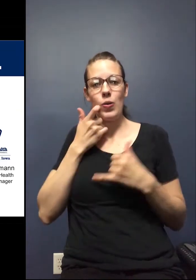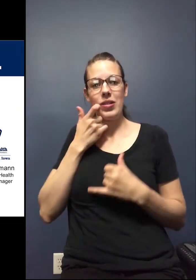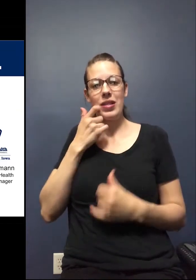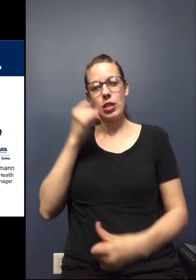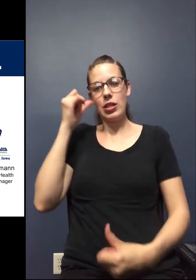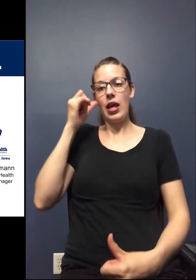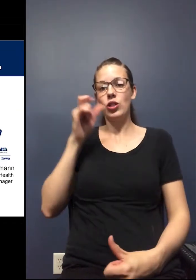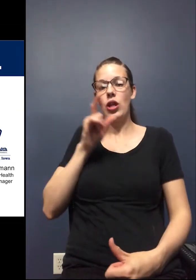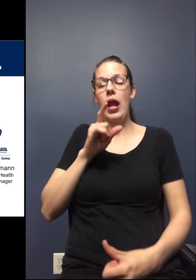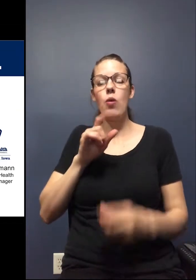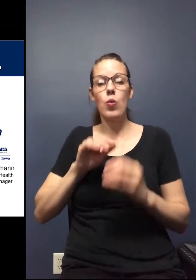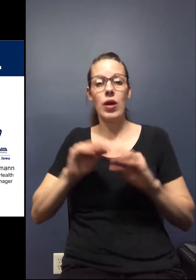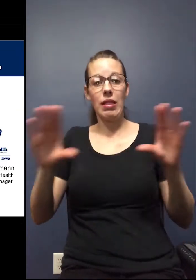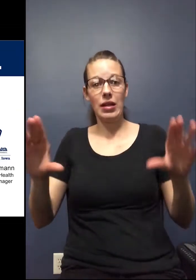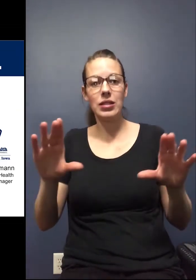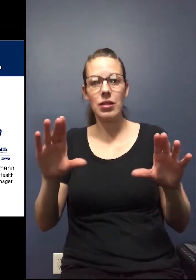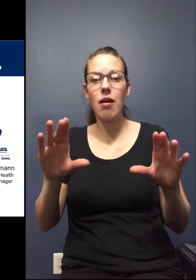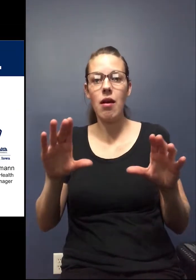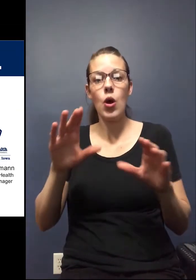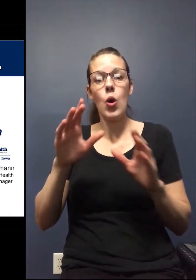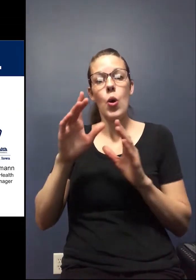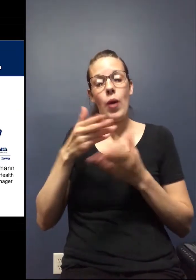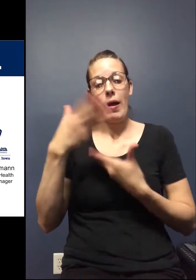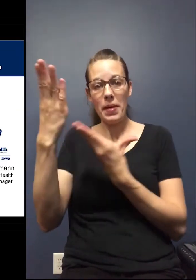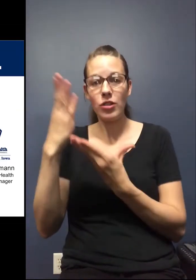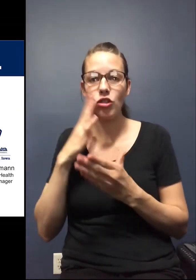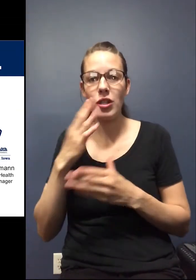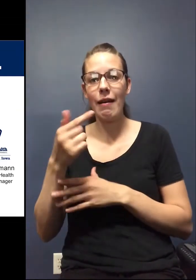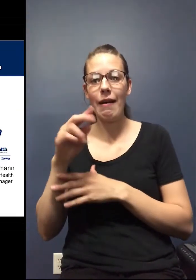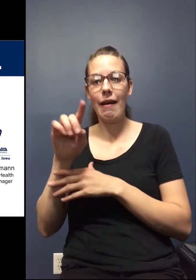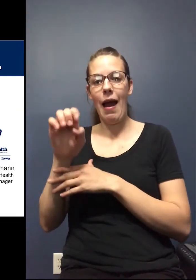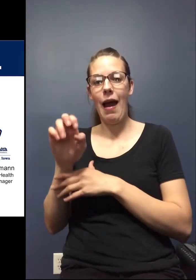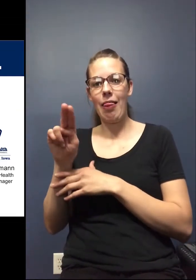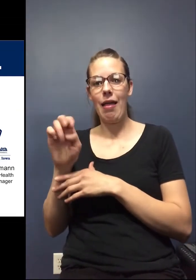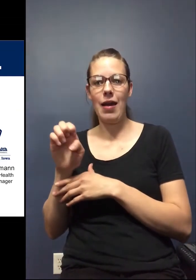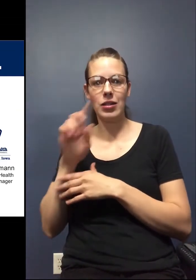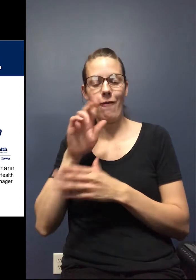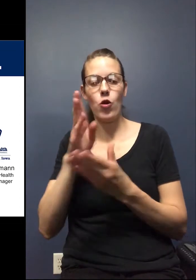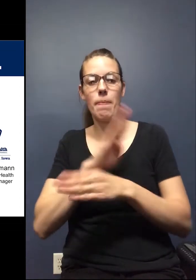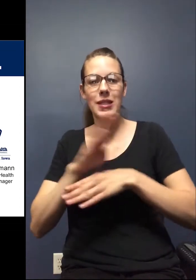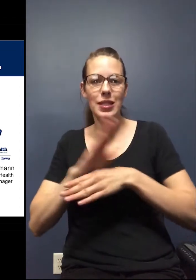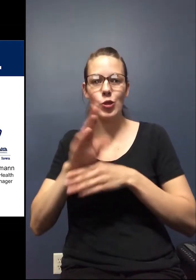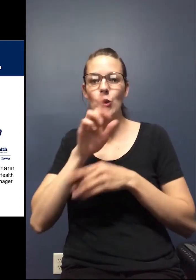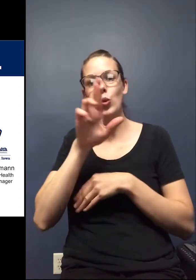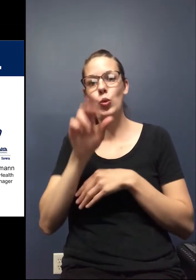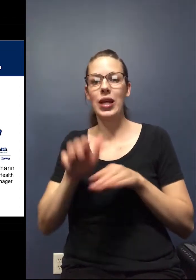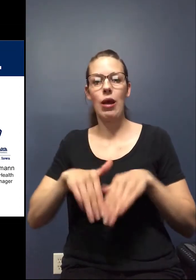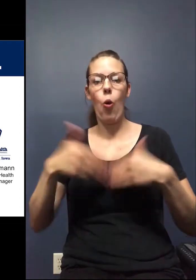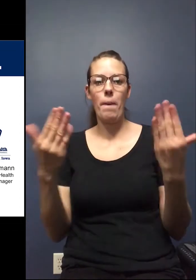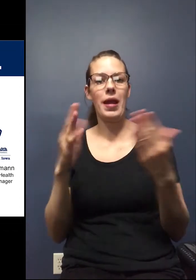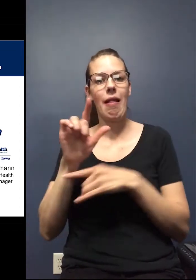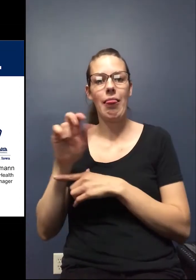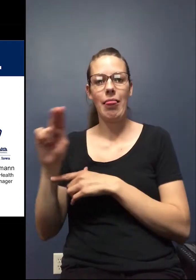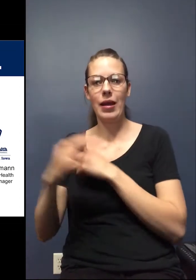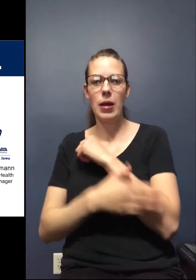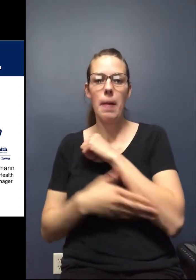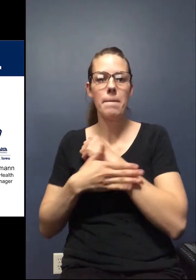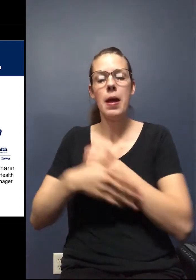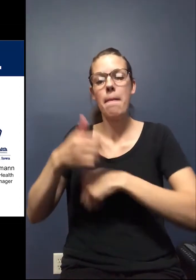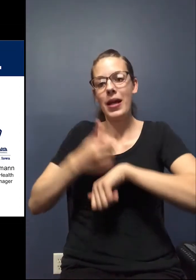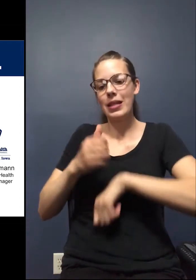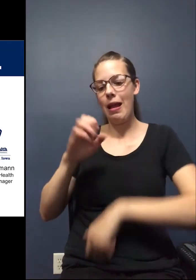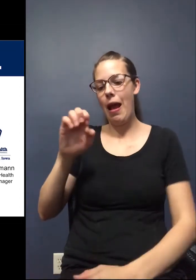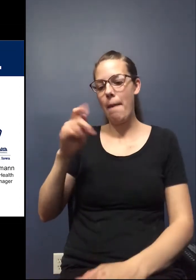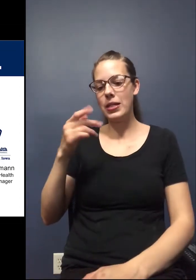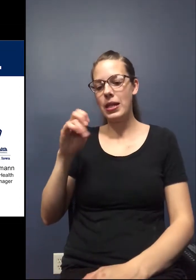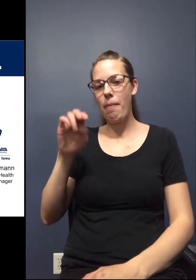recently, yesterday, we released our recommendations and guidelines for businesses to reopen in Linn County based on epidemiological